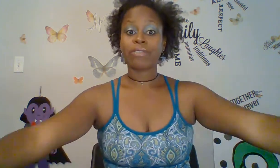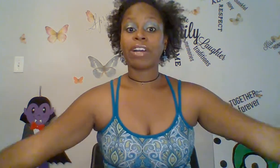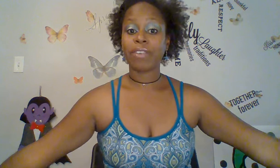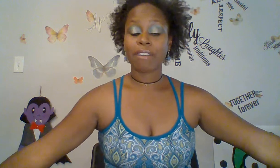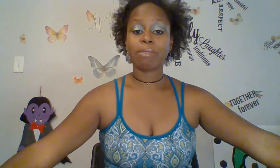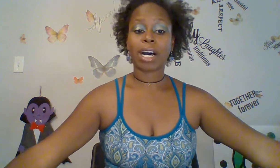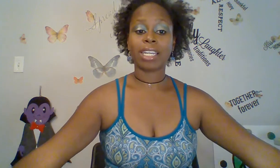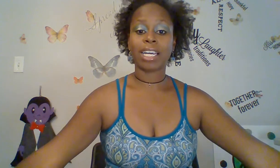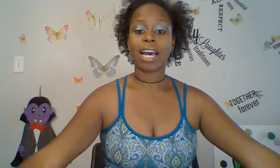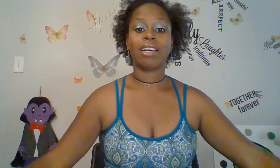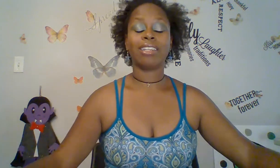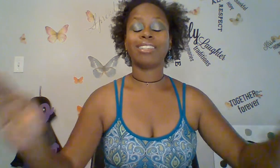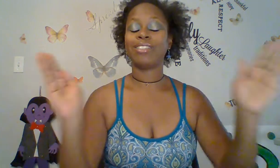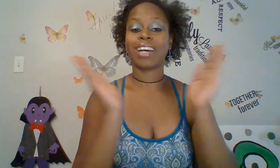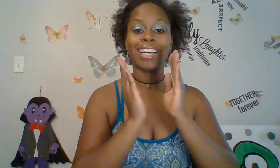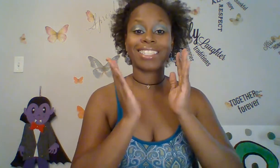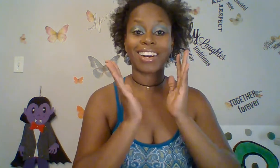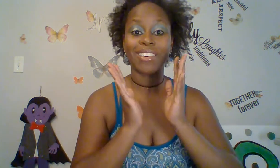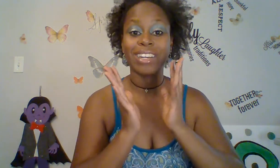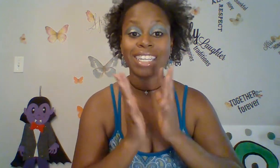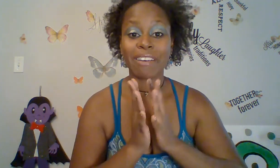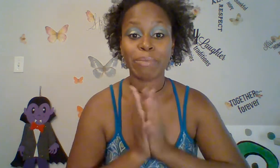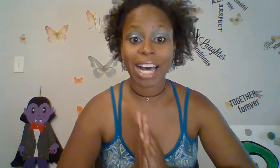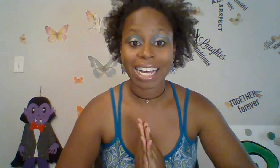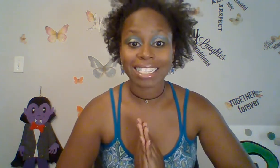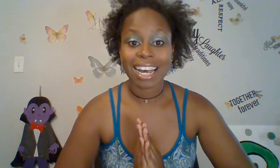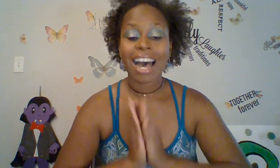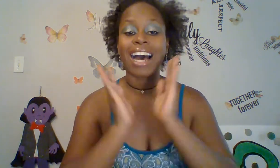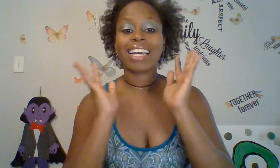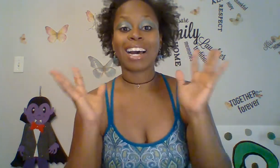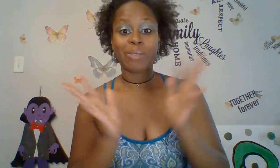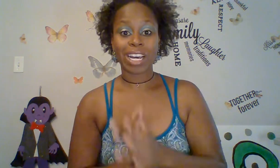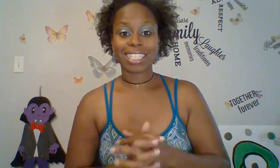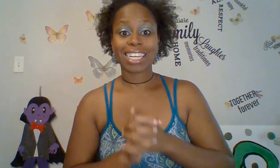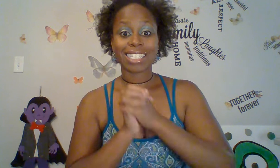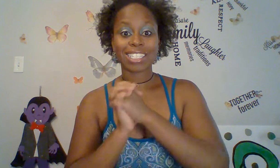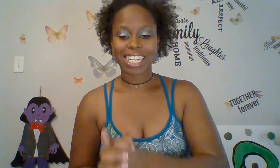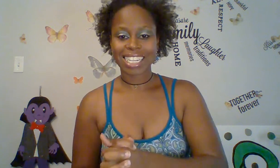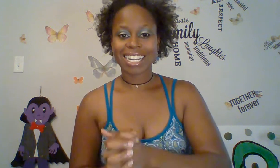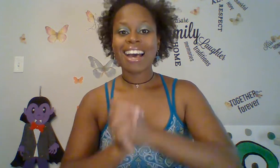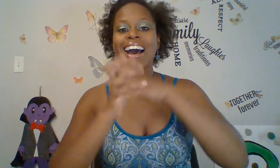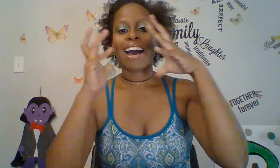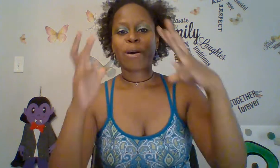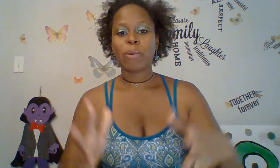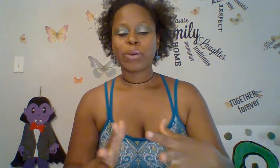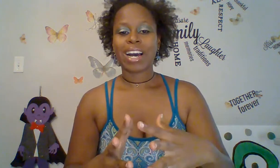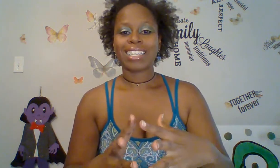fun for everybody and you guys are going to have a blast. I cannot wait to get started. I hope you guys